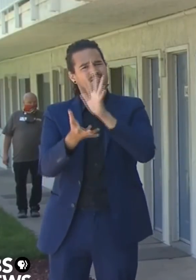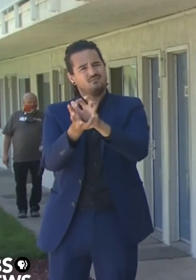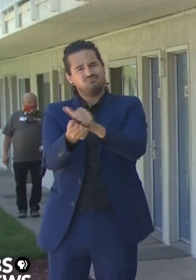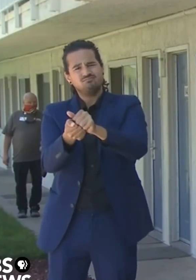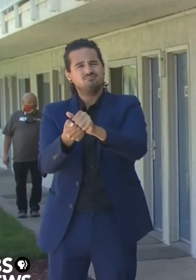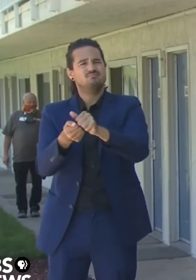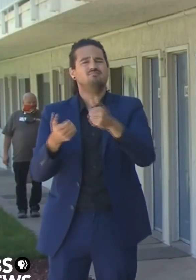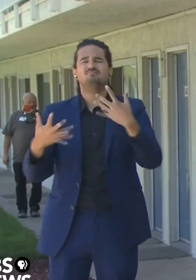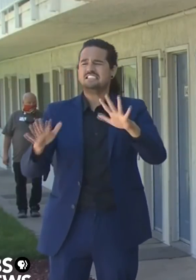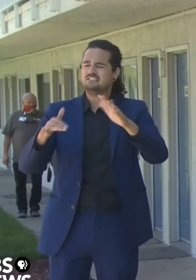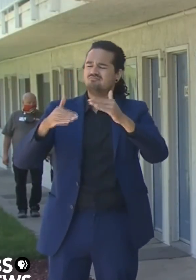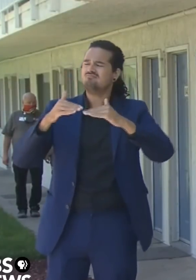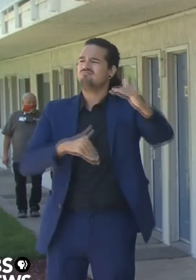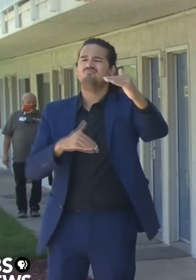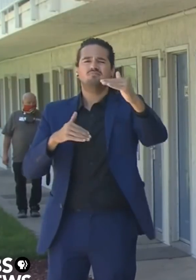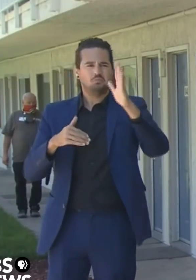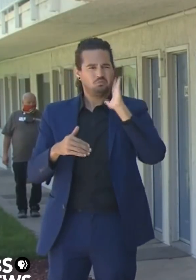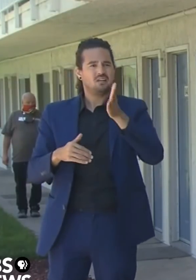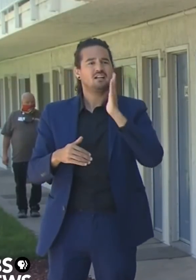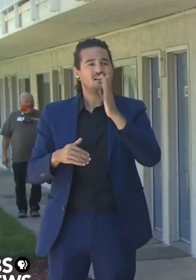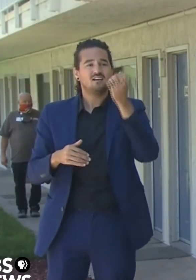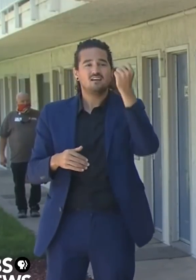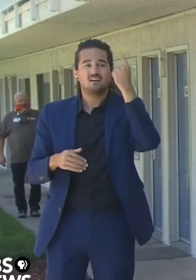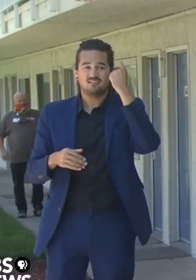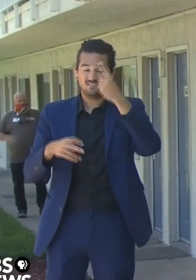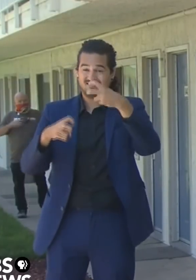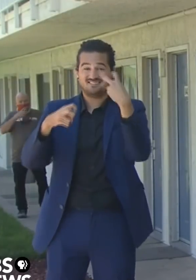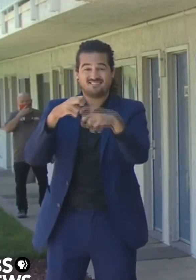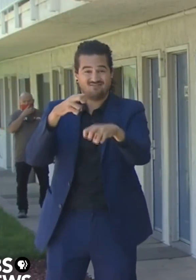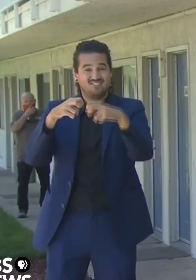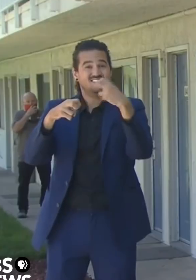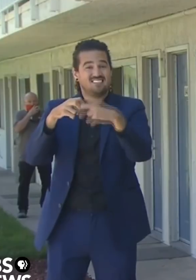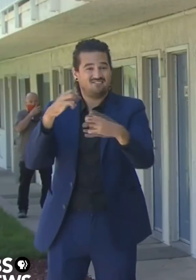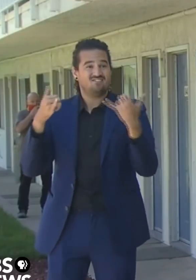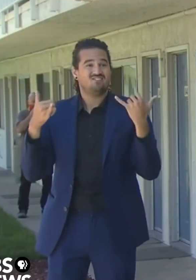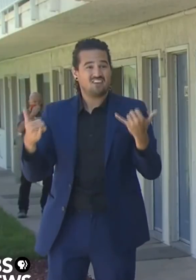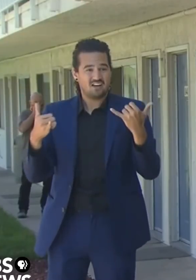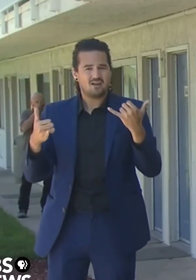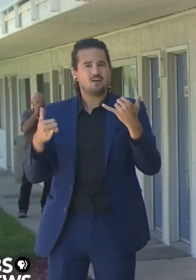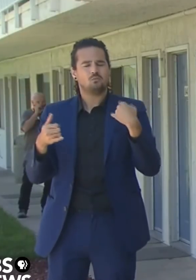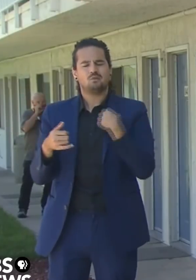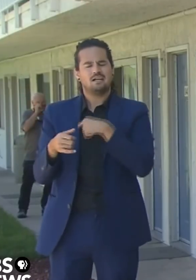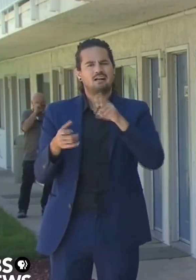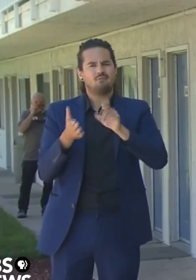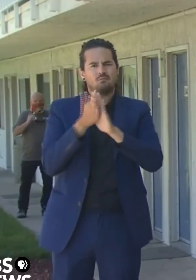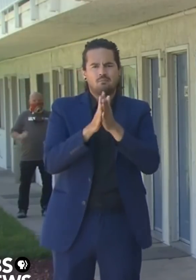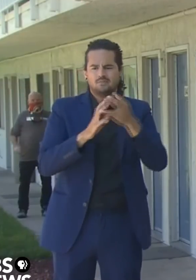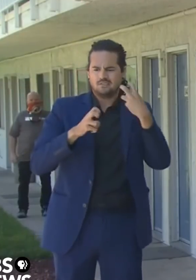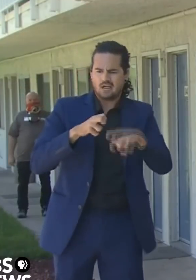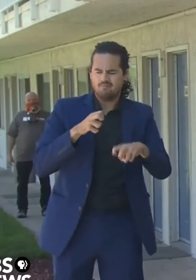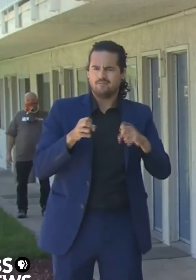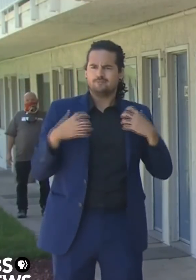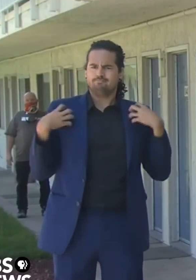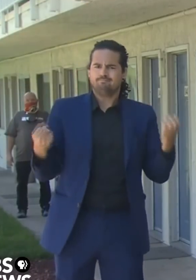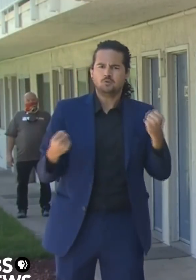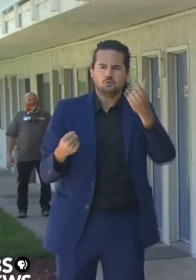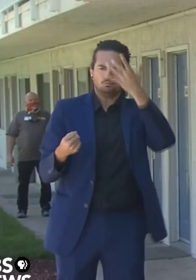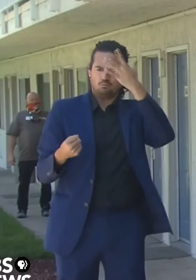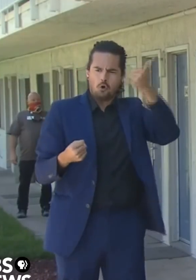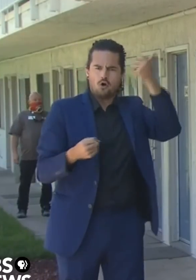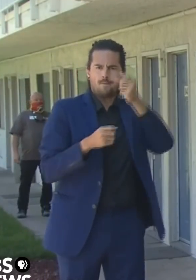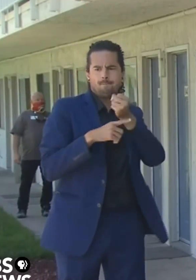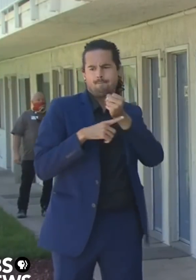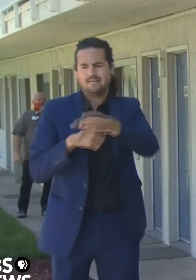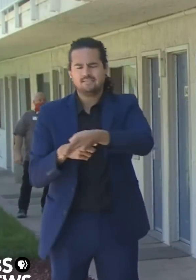be smarter in terms of our approaches. We are committed and resolved to do that. Look forward to sharing more information as we do on a daily basis